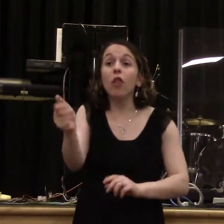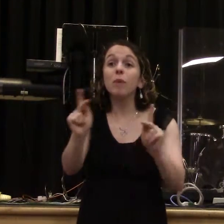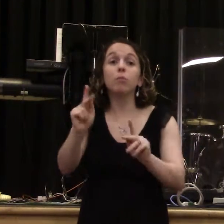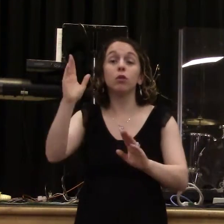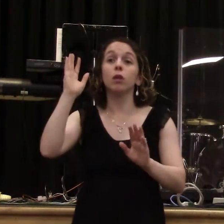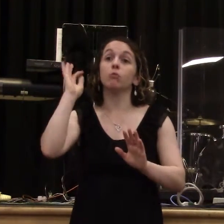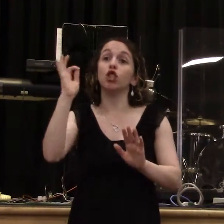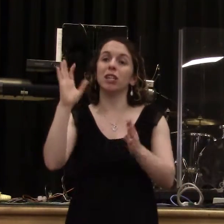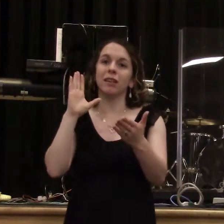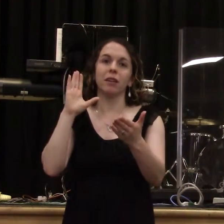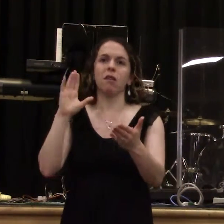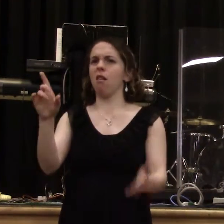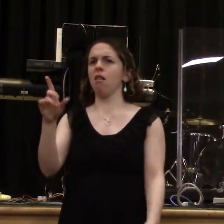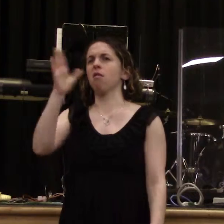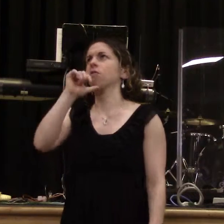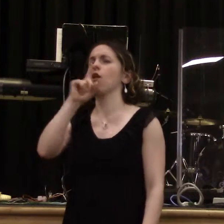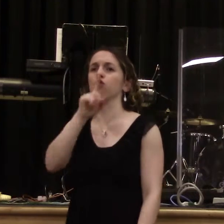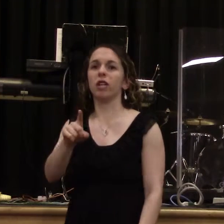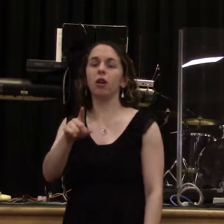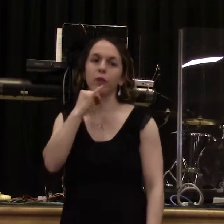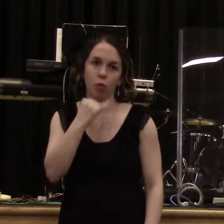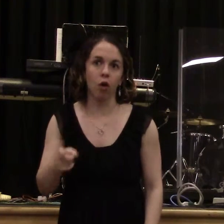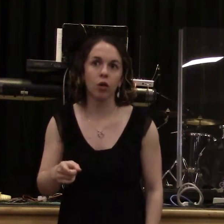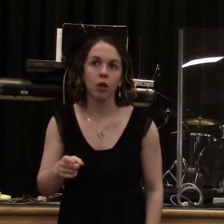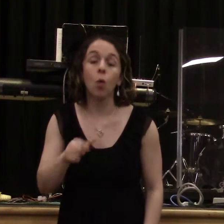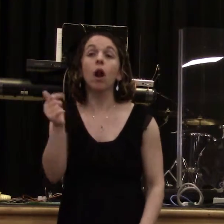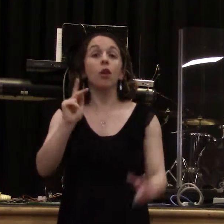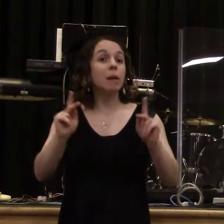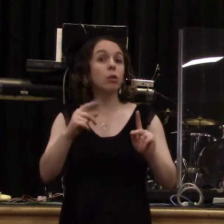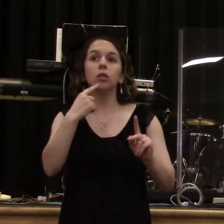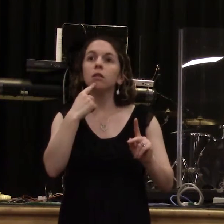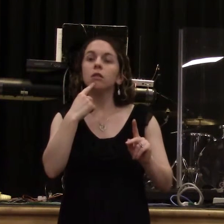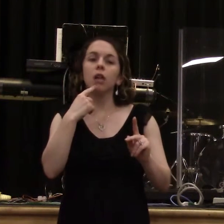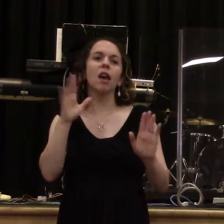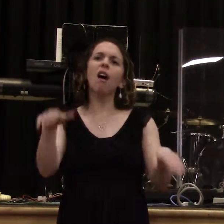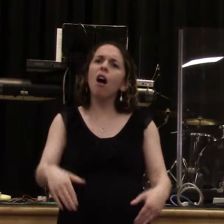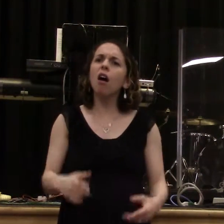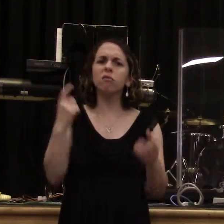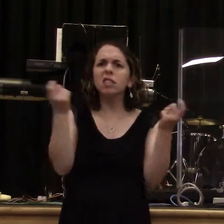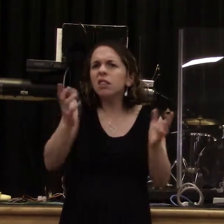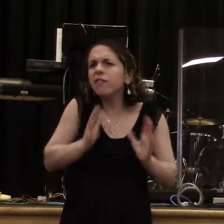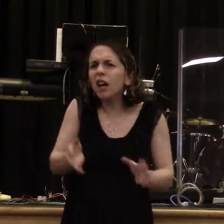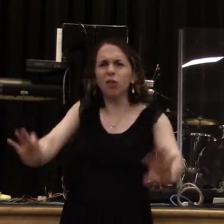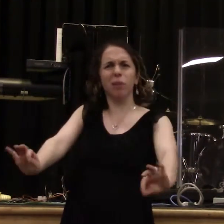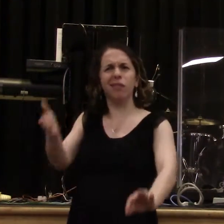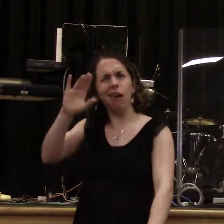sin, it's wrong. So it's not a matter of personality. But over the years, now our church is 26 years, I would say there was probably three or four,